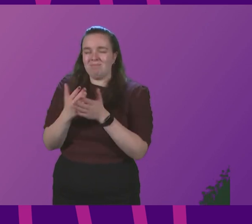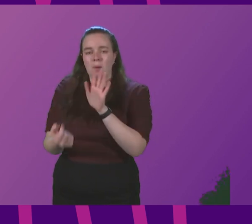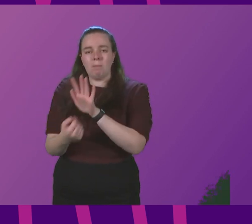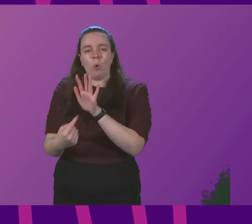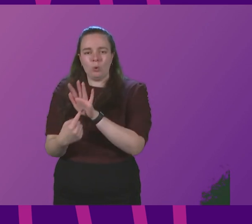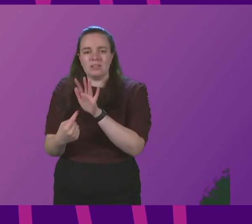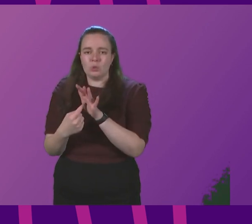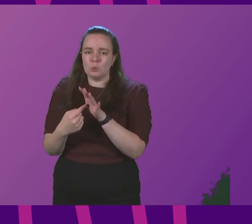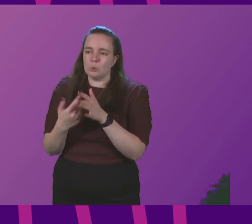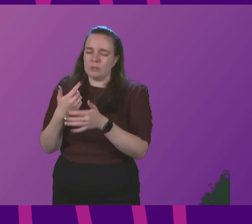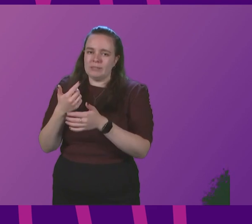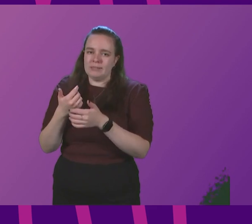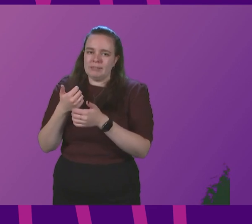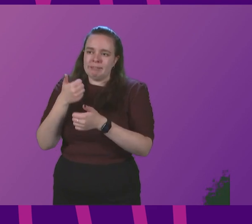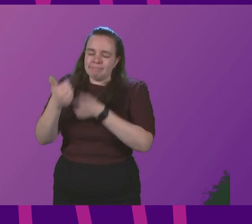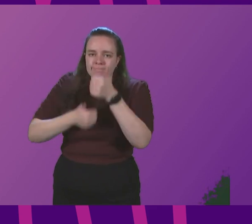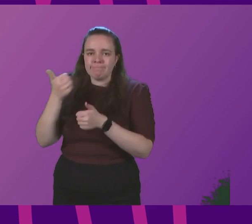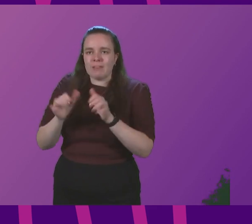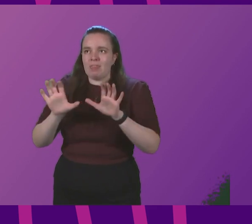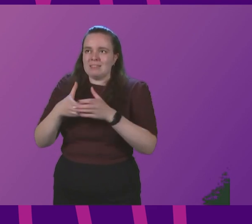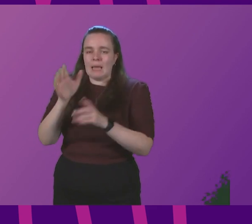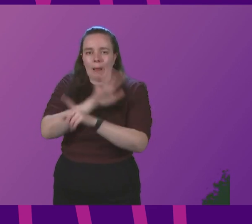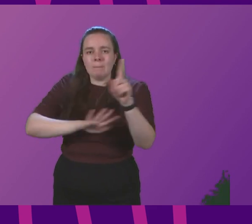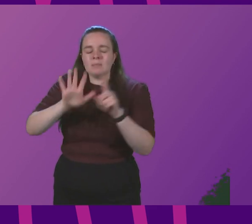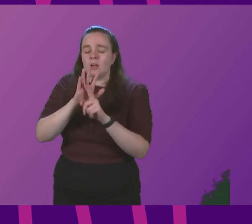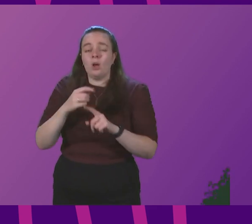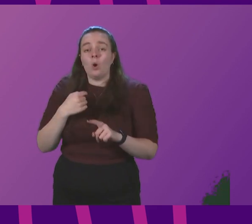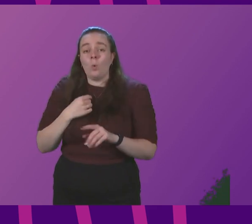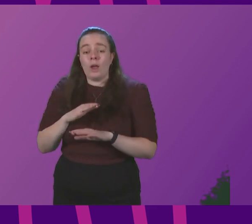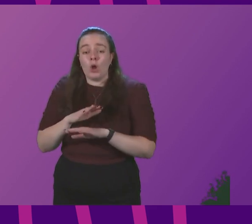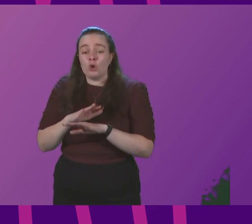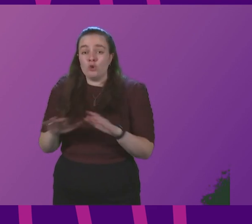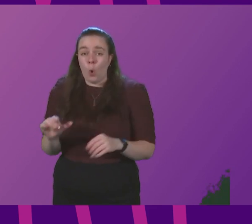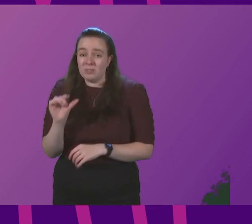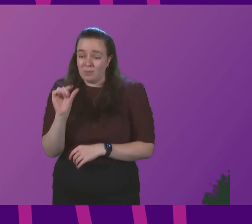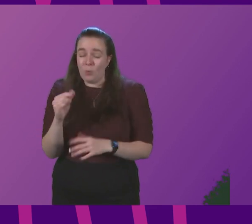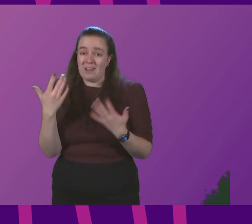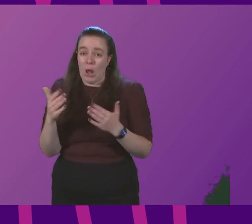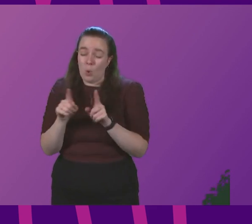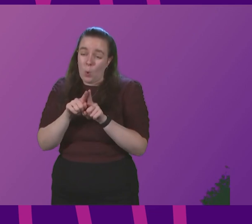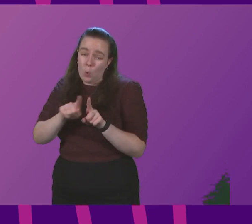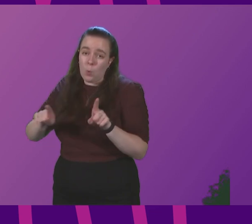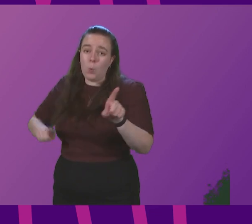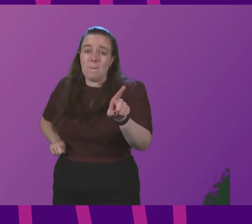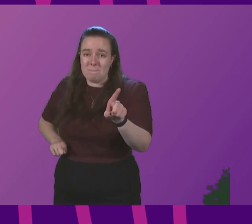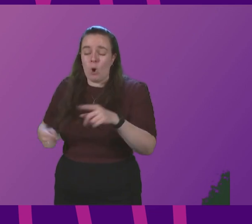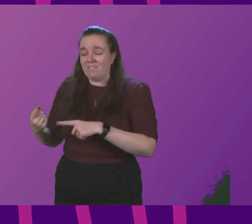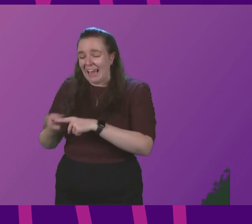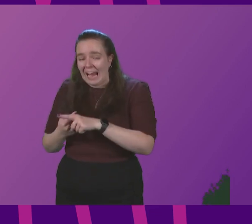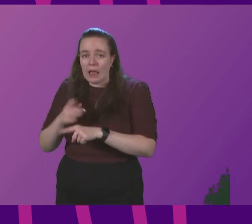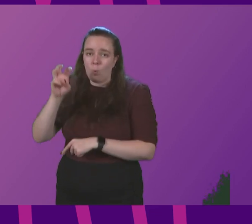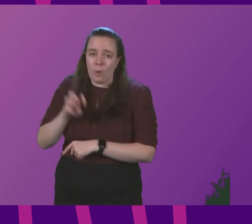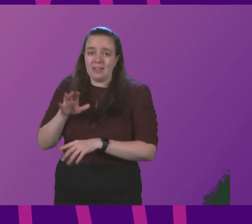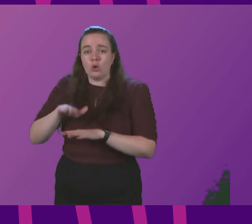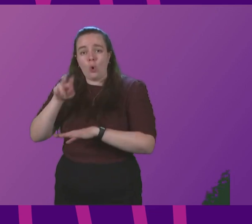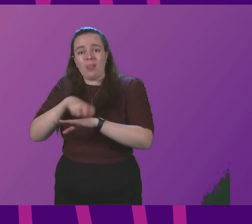to give the credit to the teams across the country. We are not marginally, now significantly ahead of England, Wales and Northern